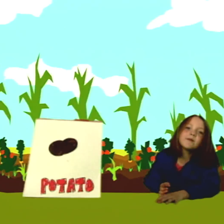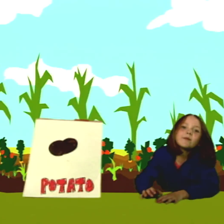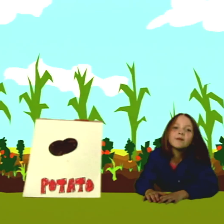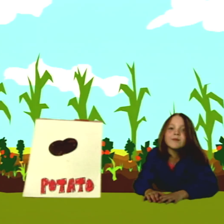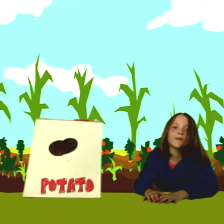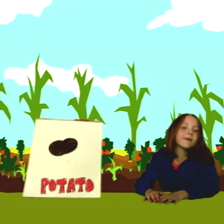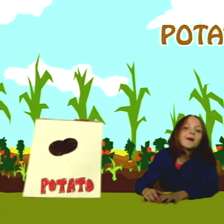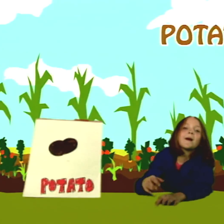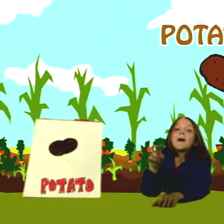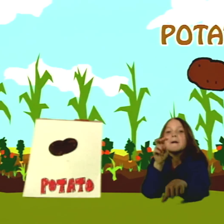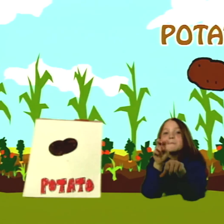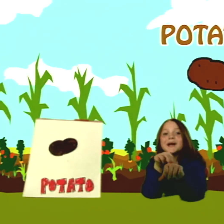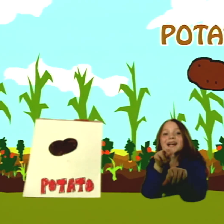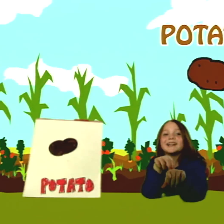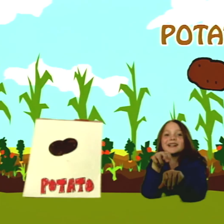Potato. Potato.